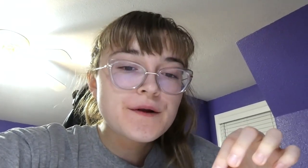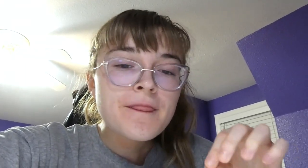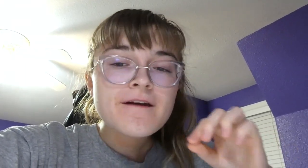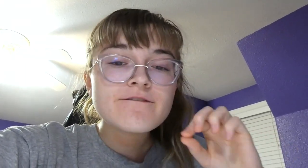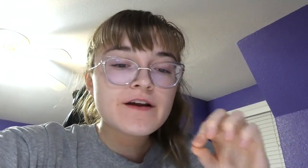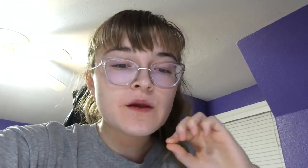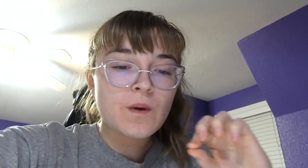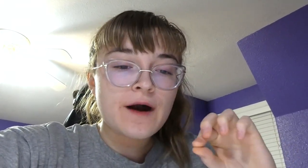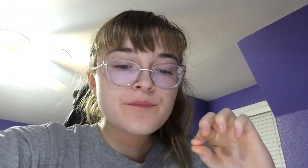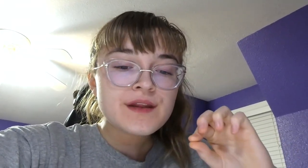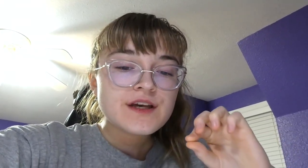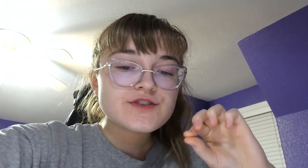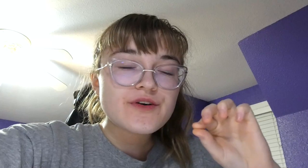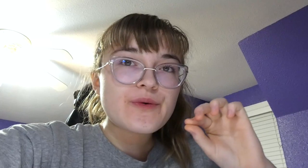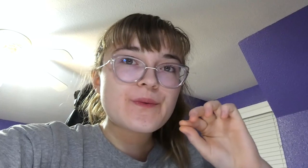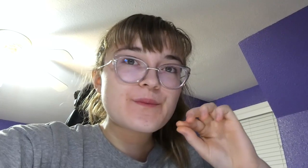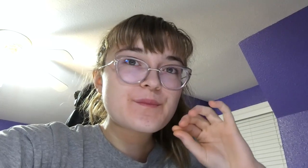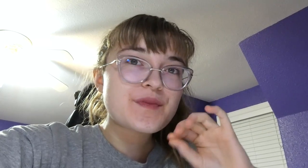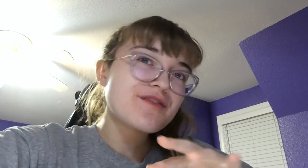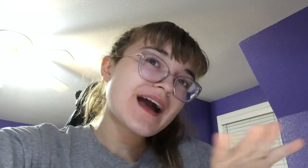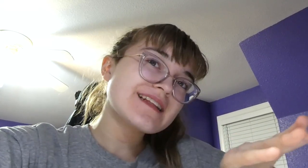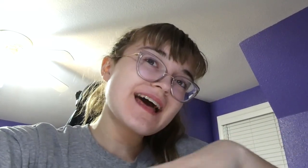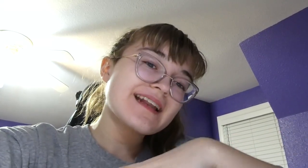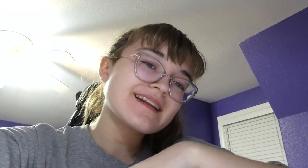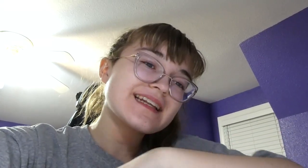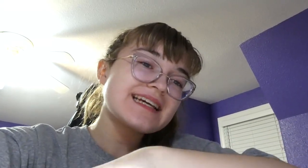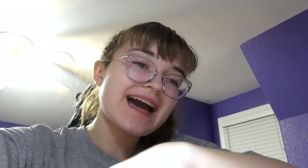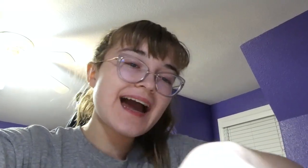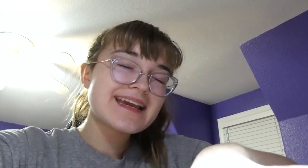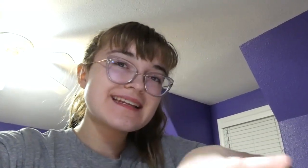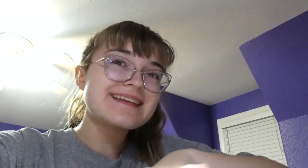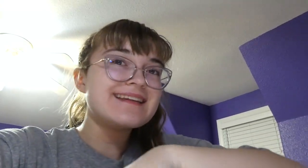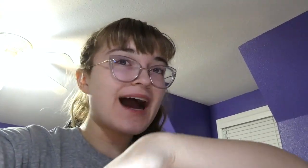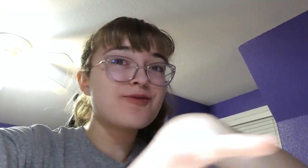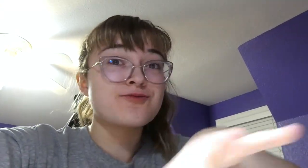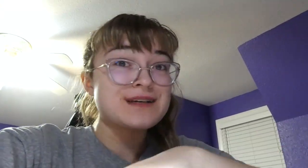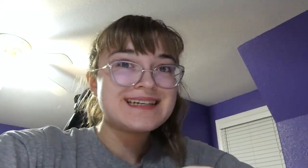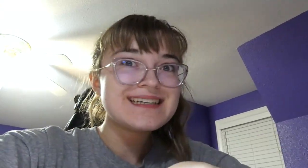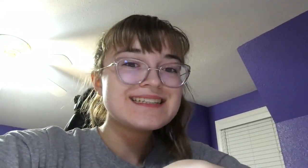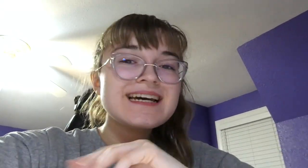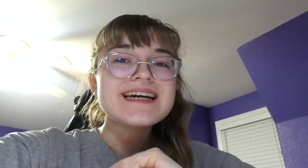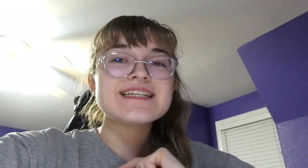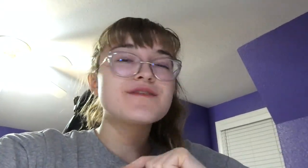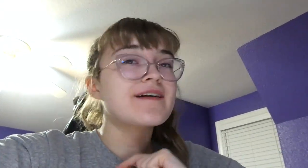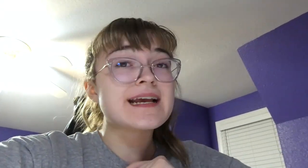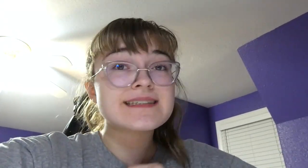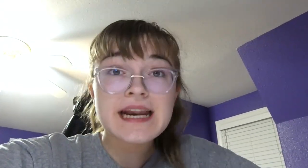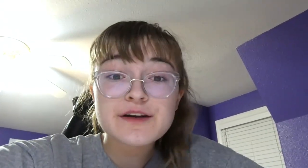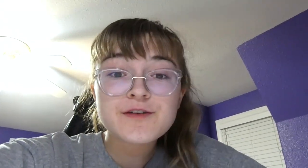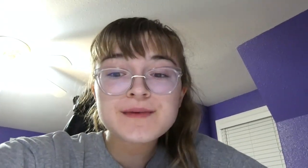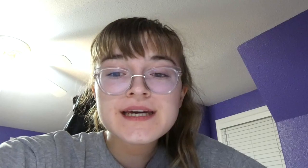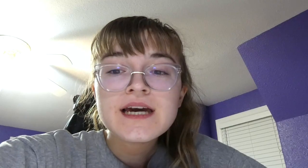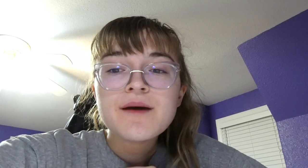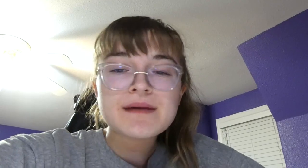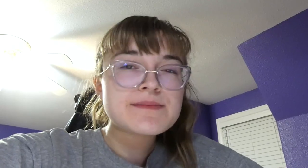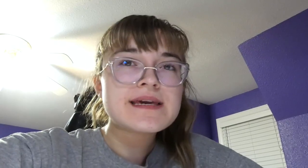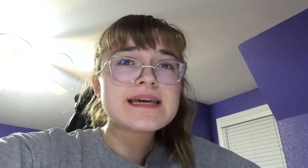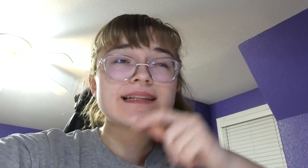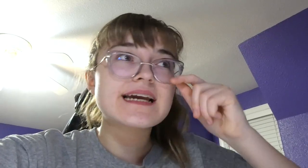very well, so the fact that I can now read it is very exciting for me. Maybe, like,